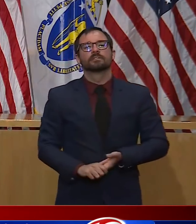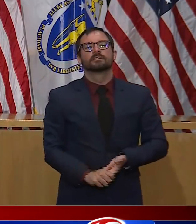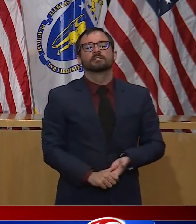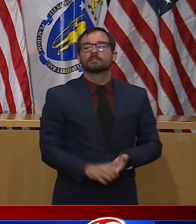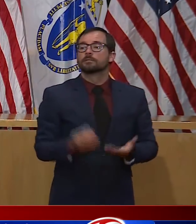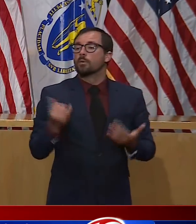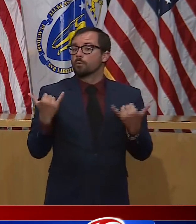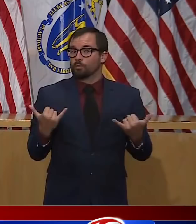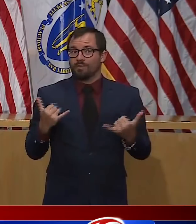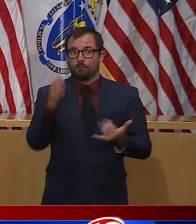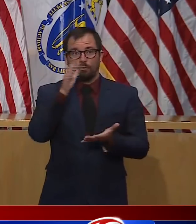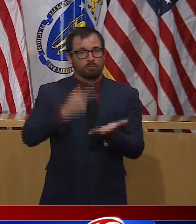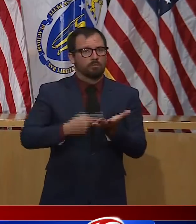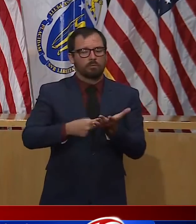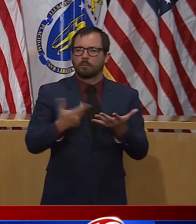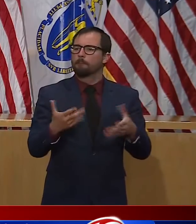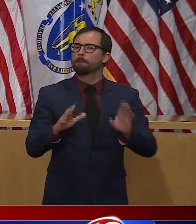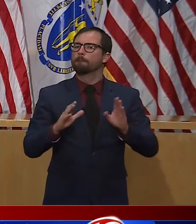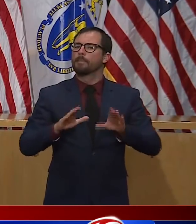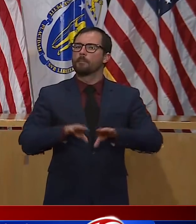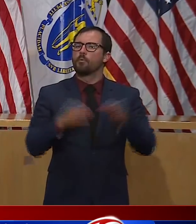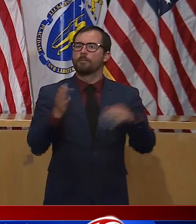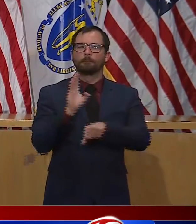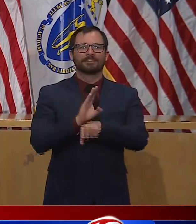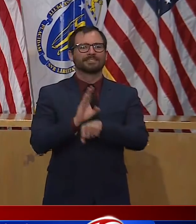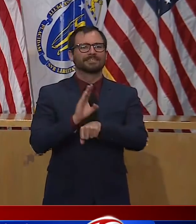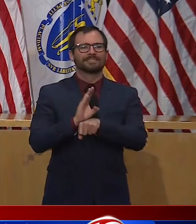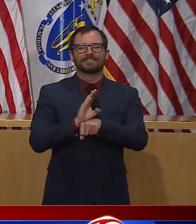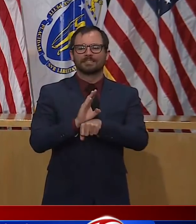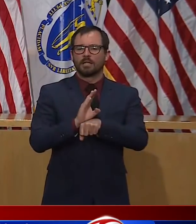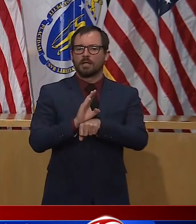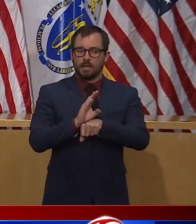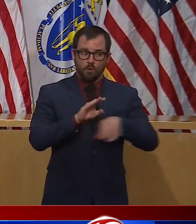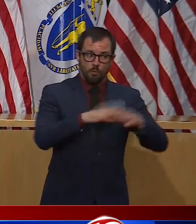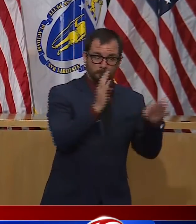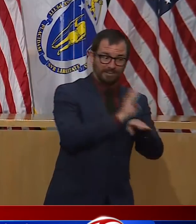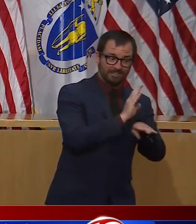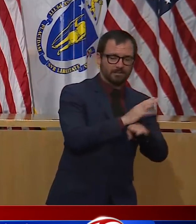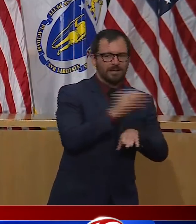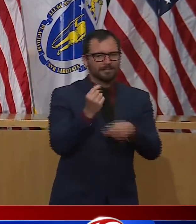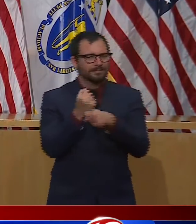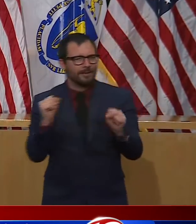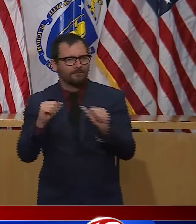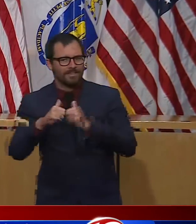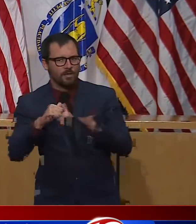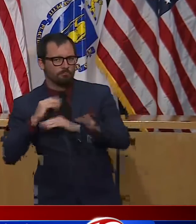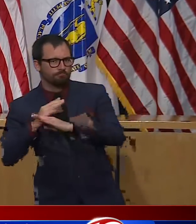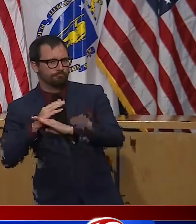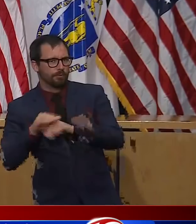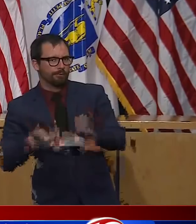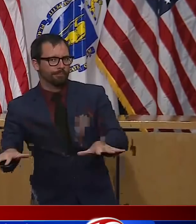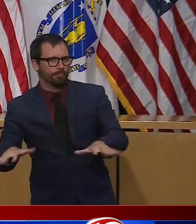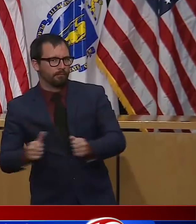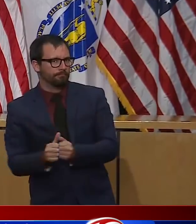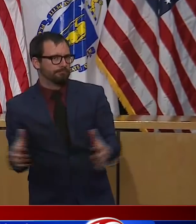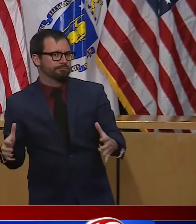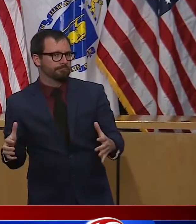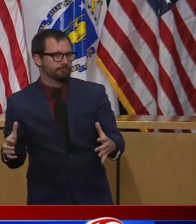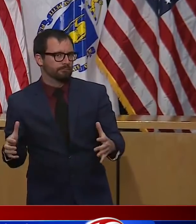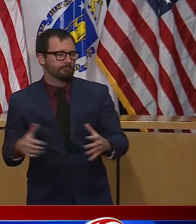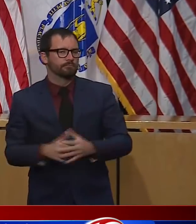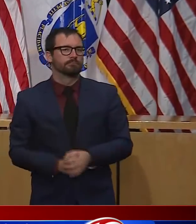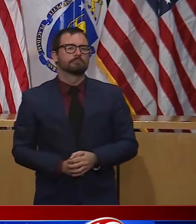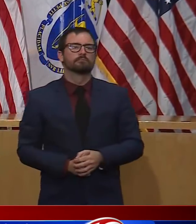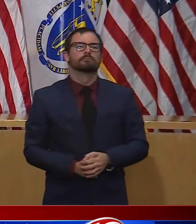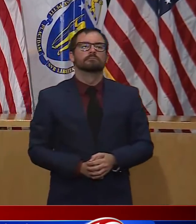this report lays out what individuals must do to enable us all to move through these phases. This effort will